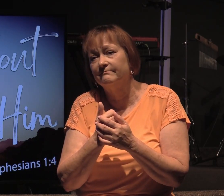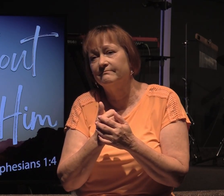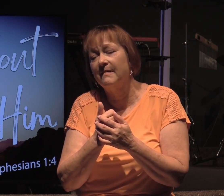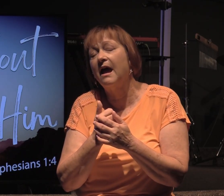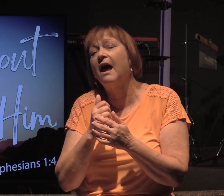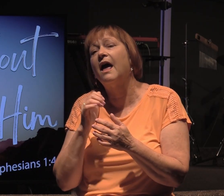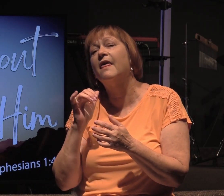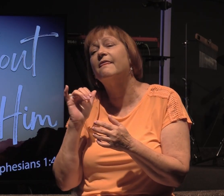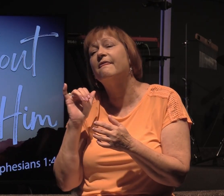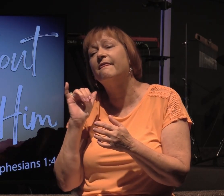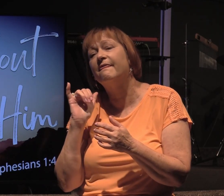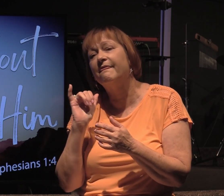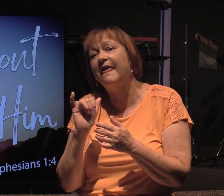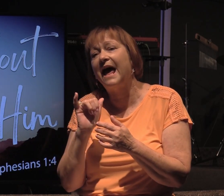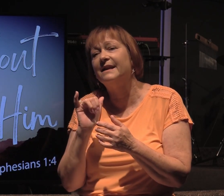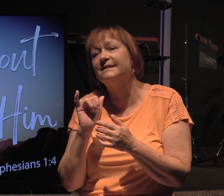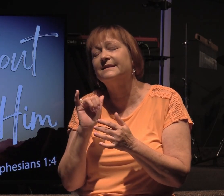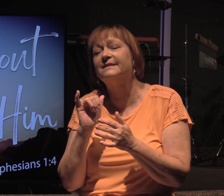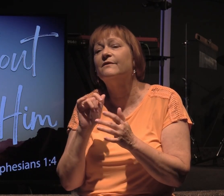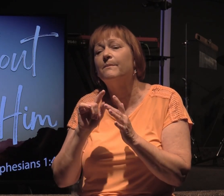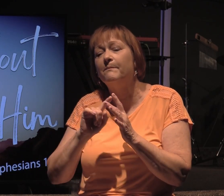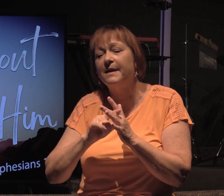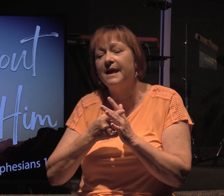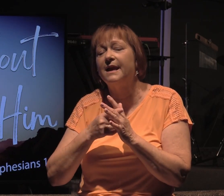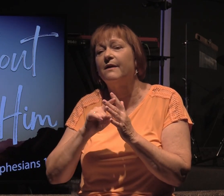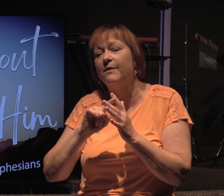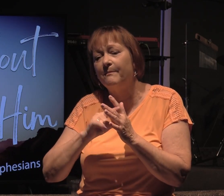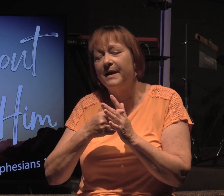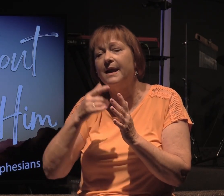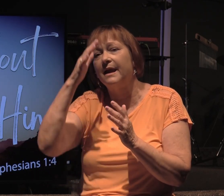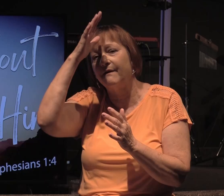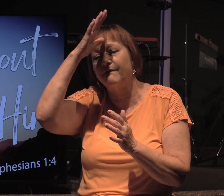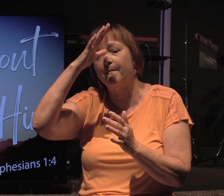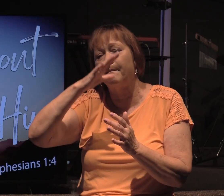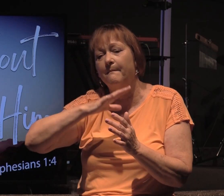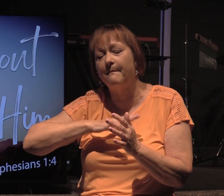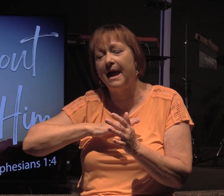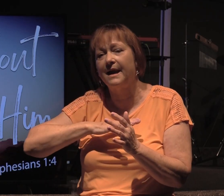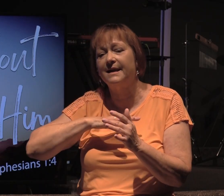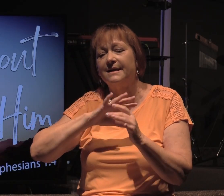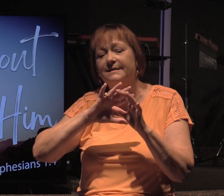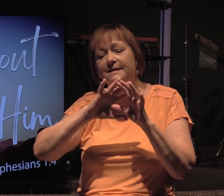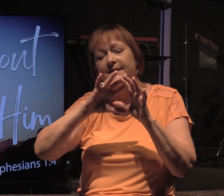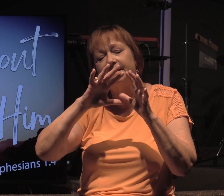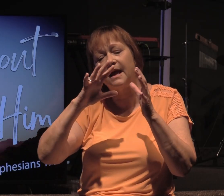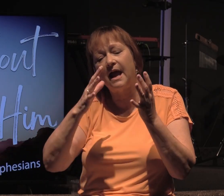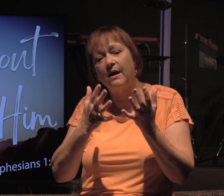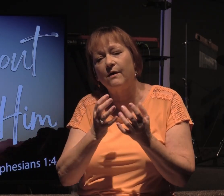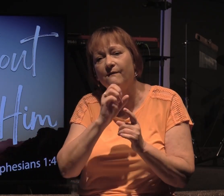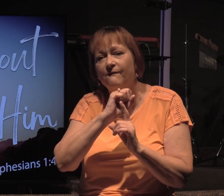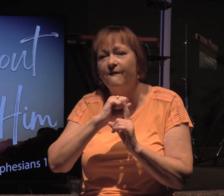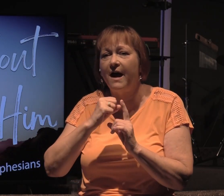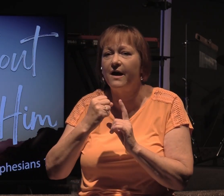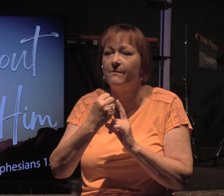That's that particular beginning the beginning of man and his entire environment.